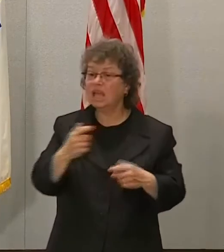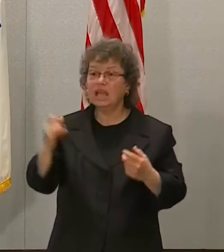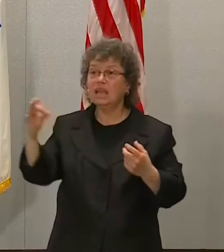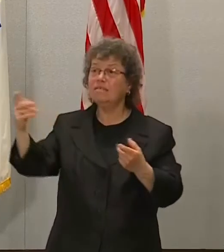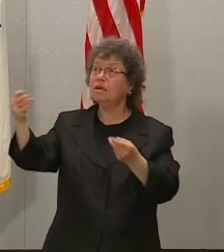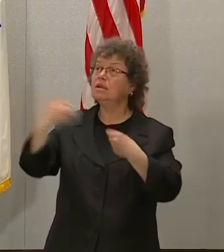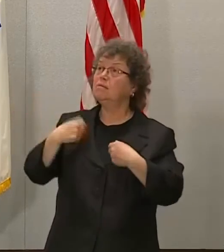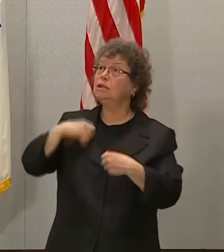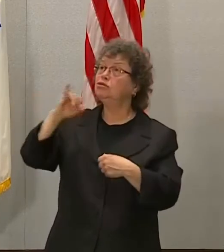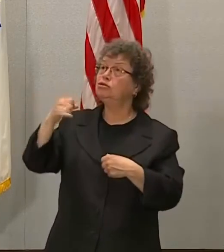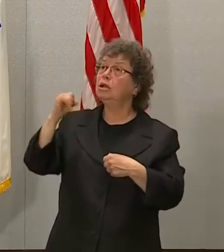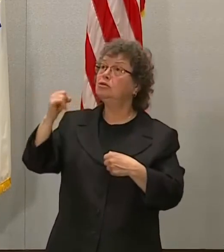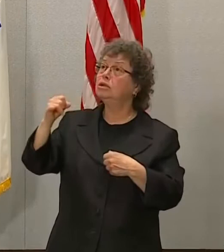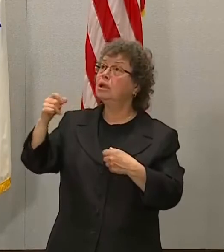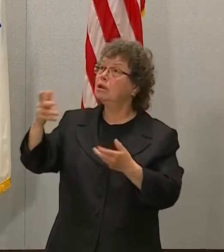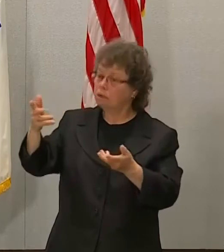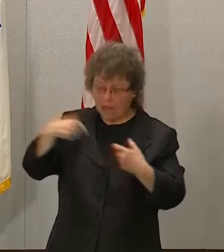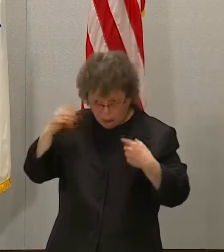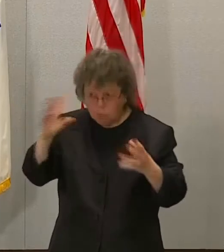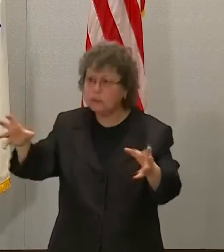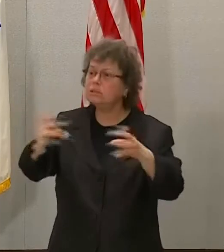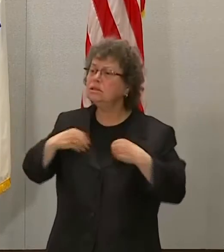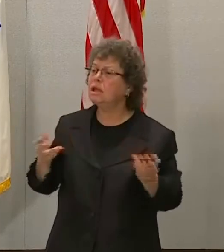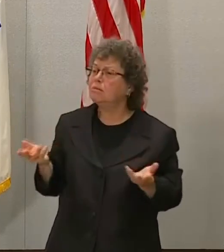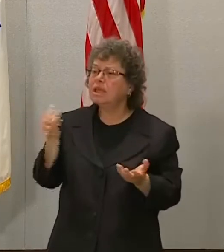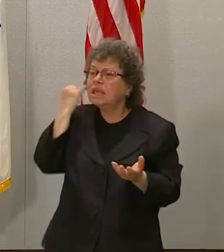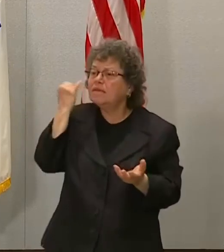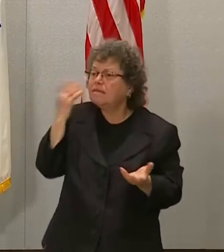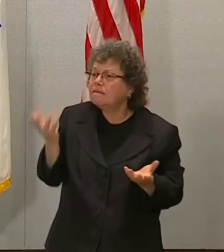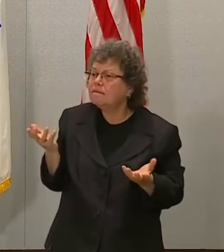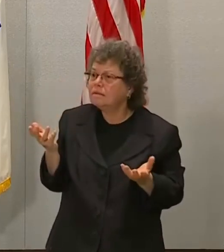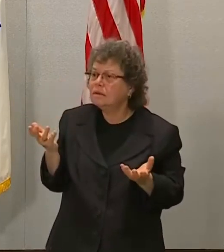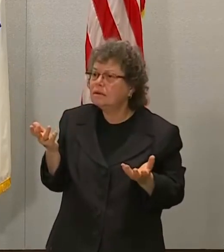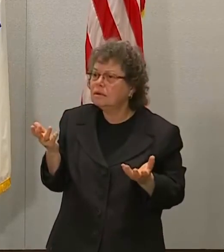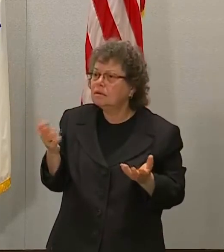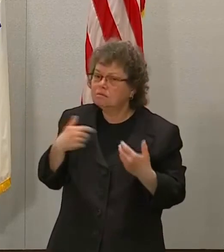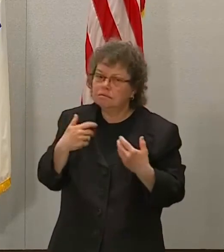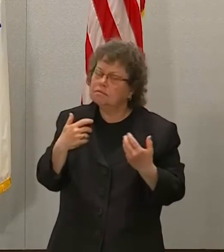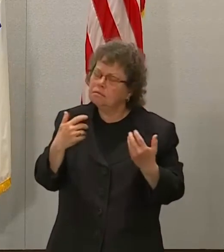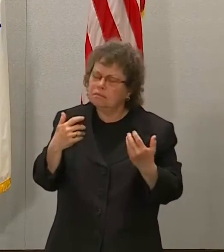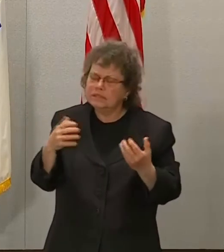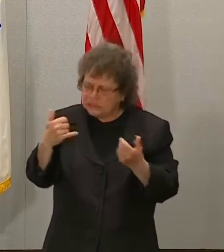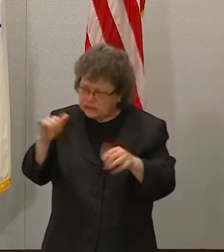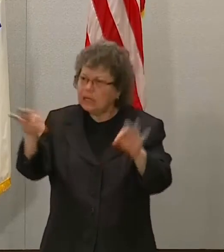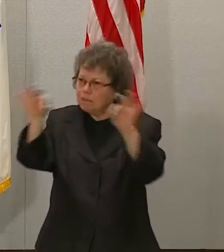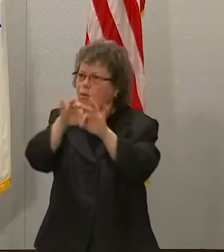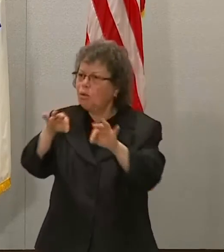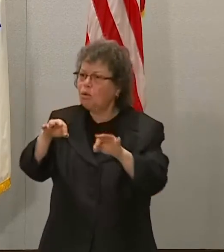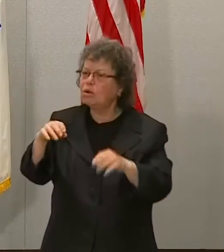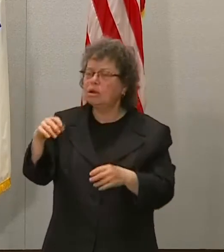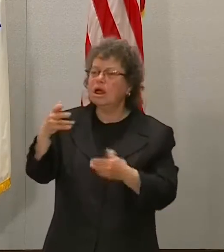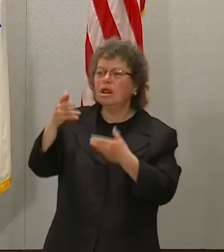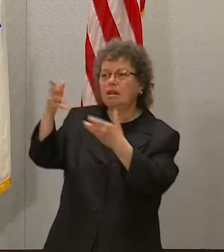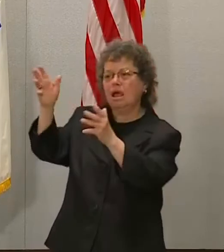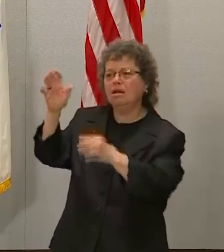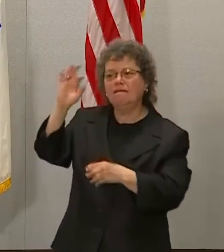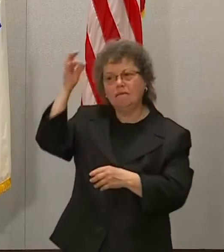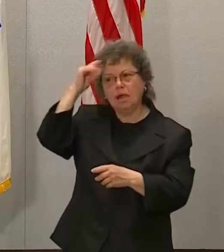But I think it's important for the feds to do their homework on this because the last thing we want to do